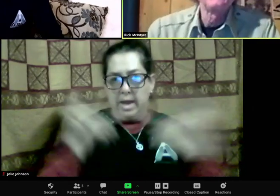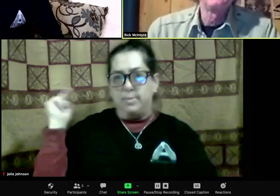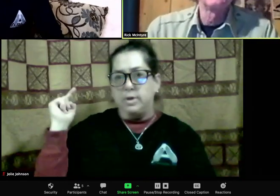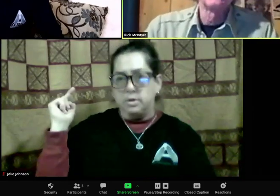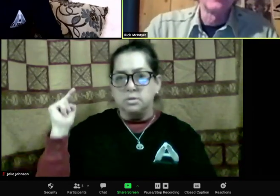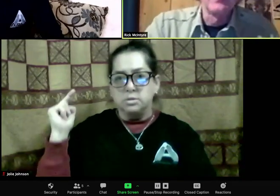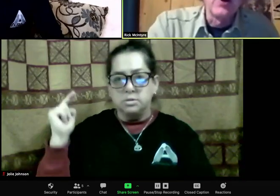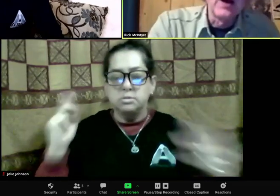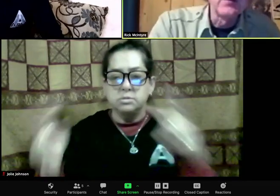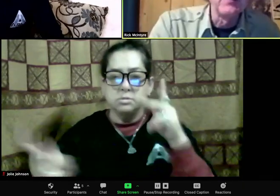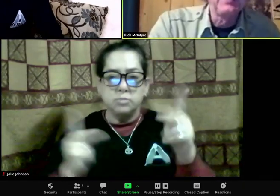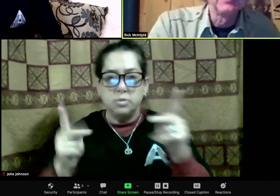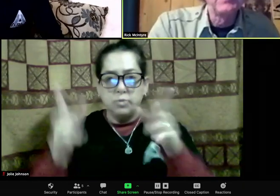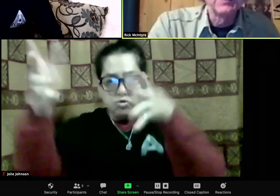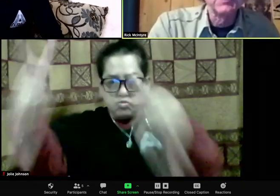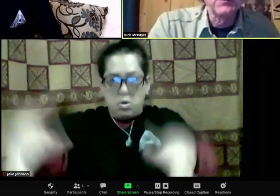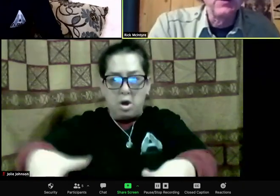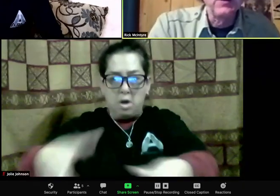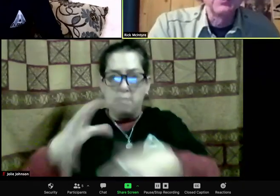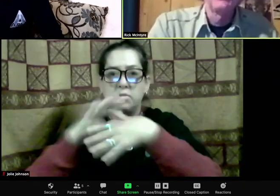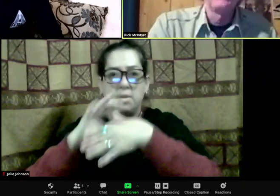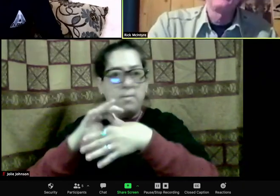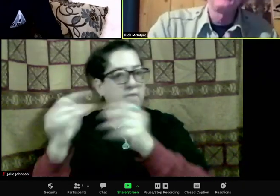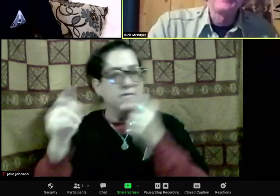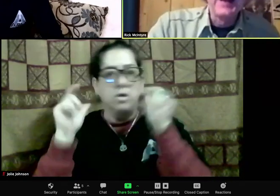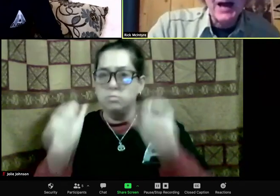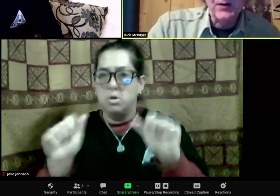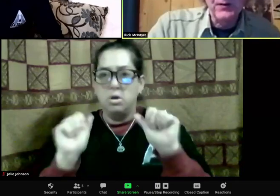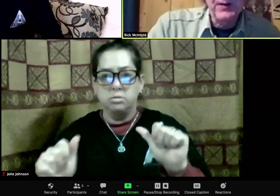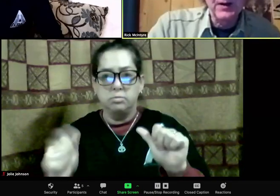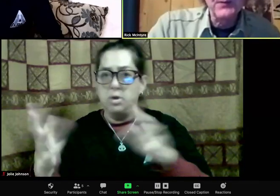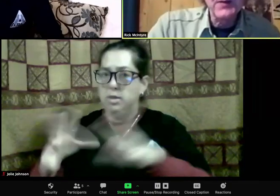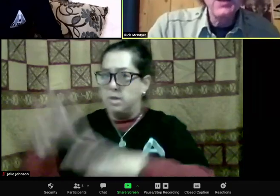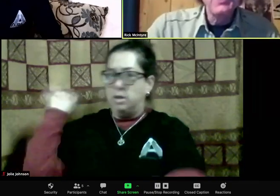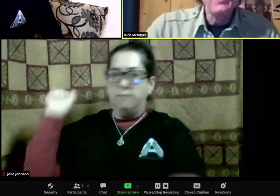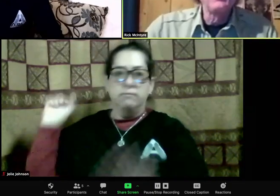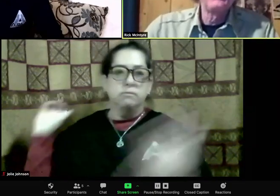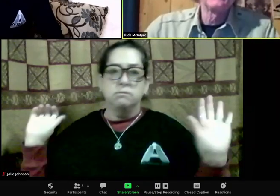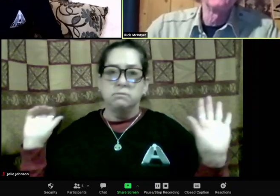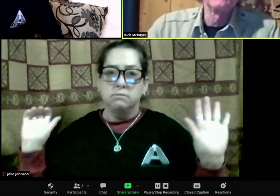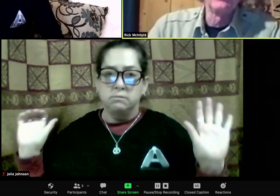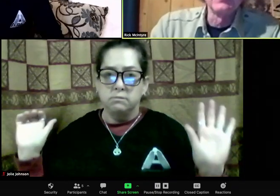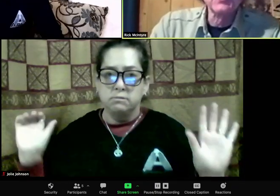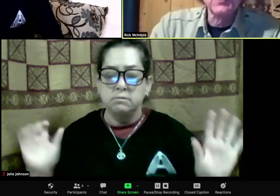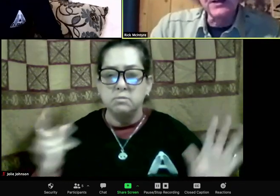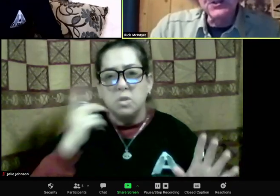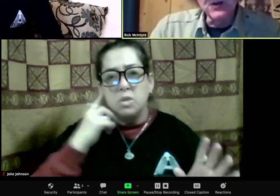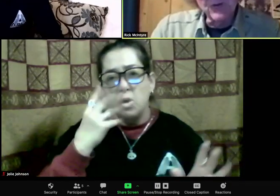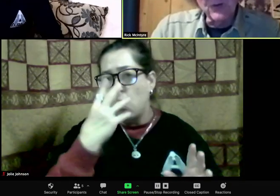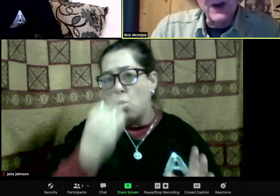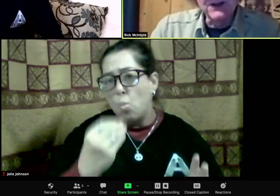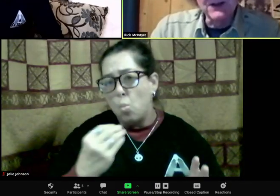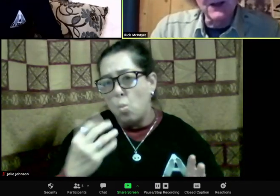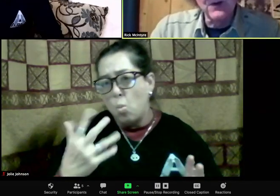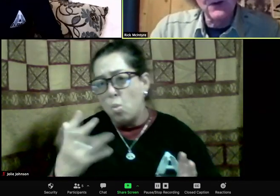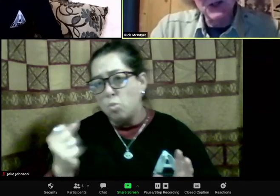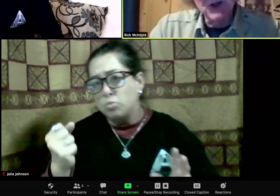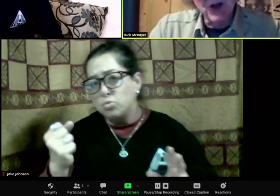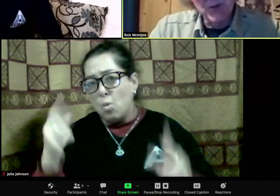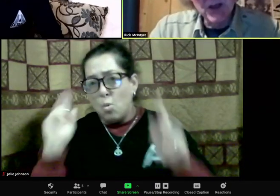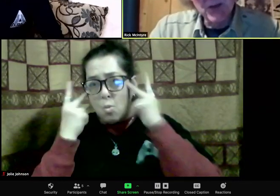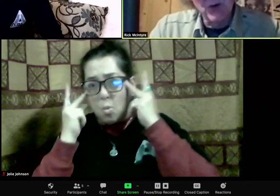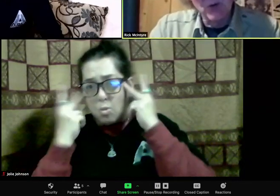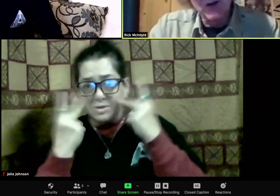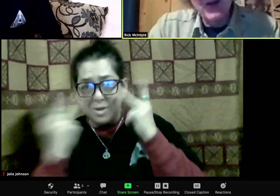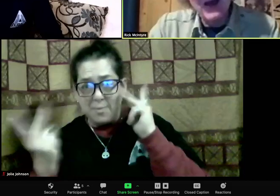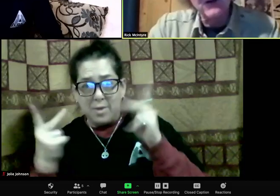week would go up there and drop off parts of roadkill bison, elk, etc. And that was the way that the wolves